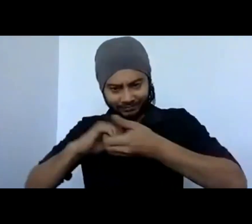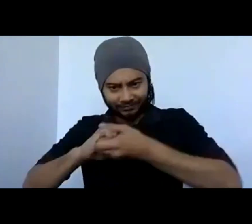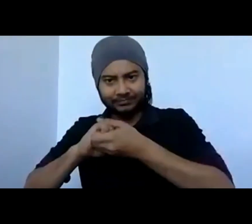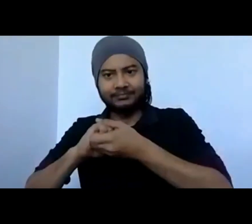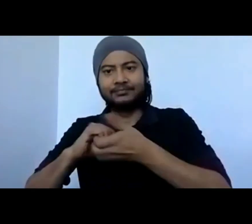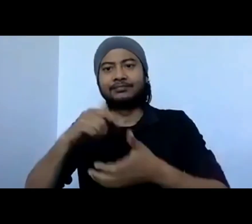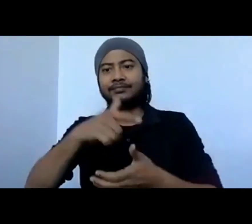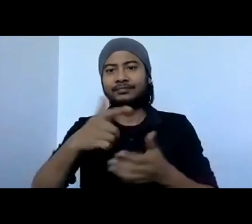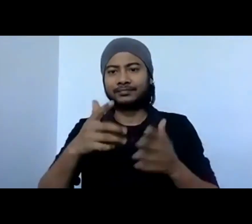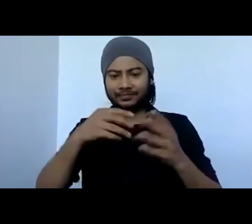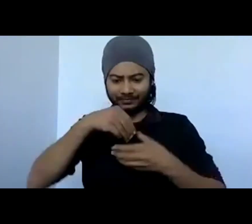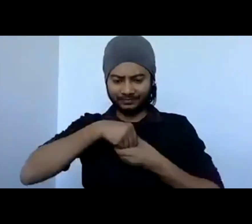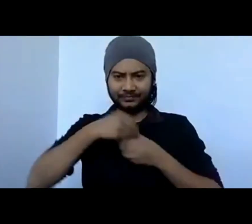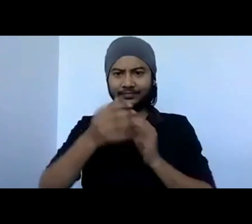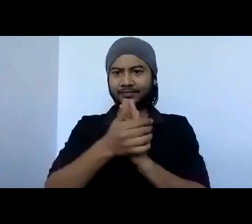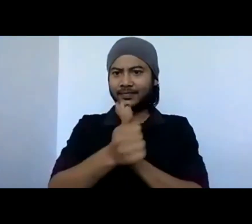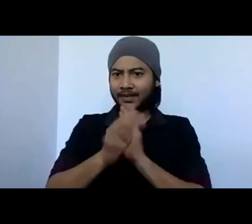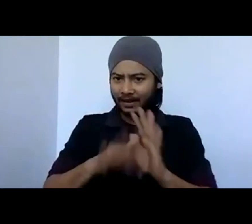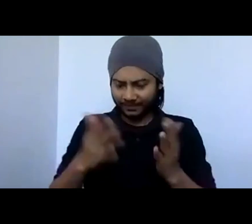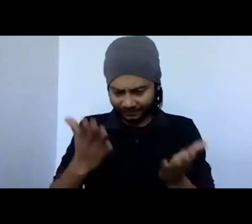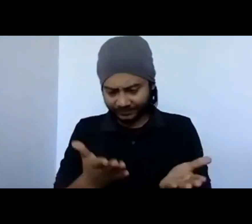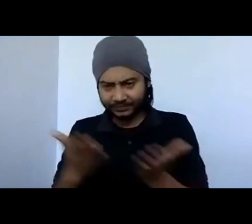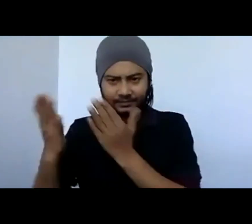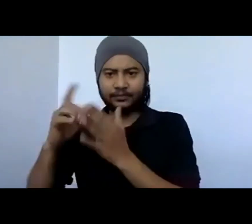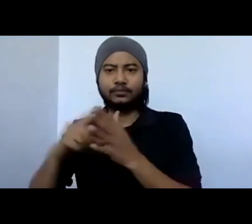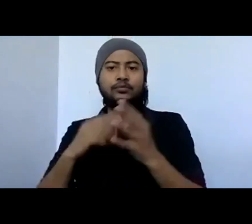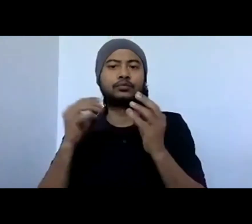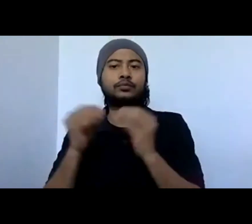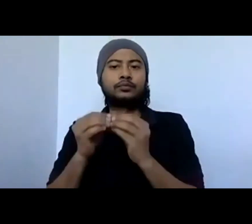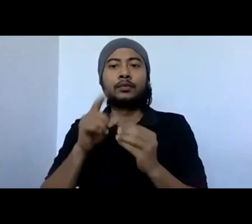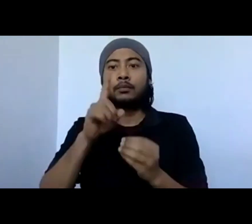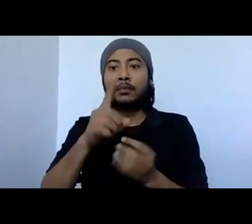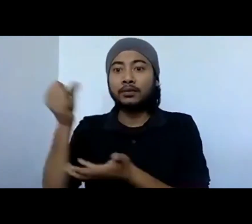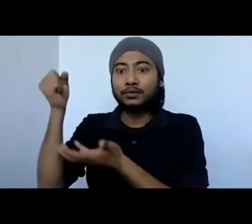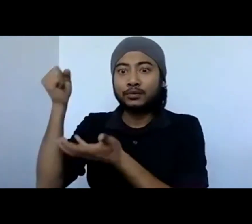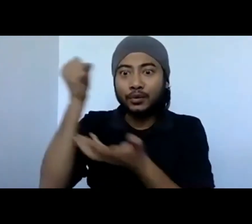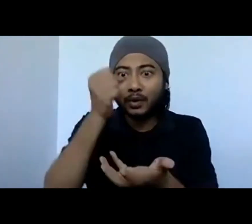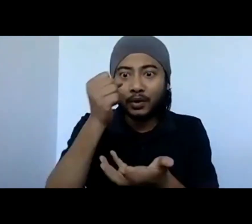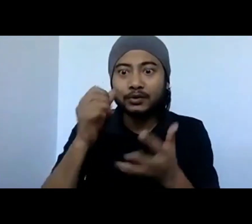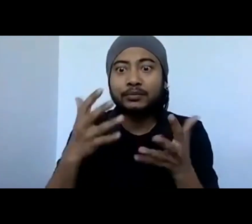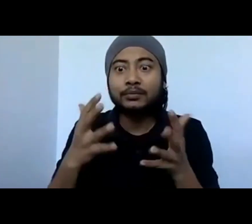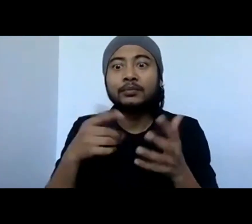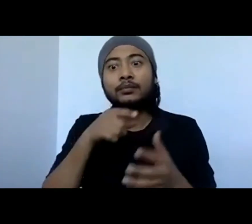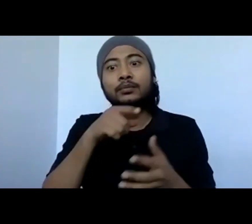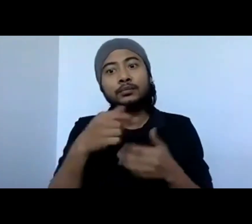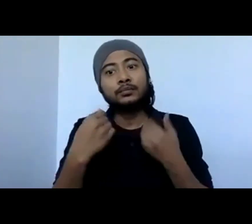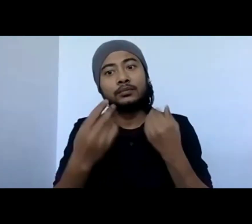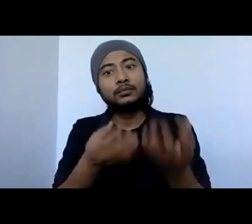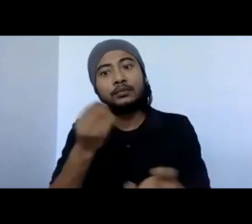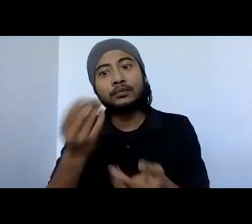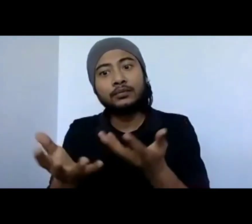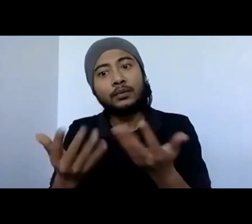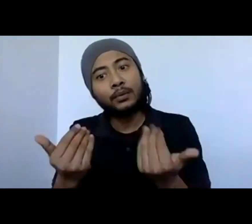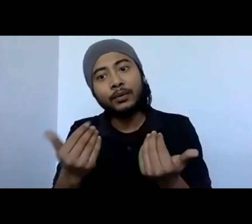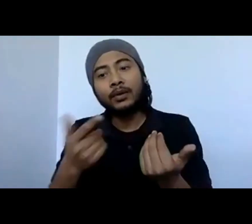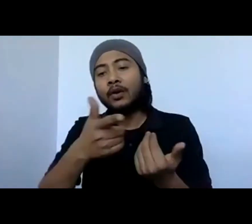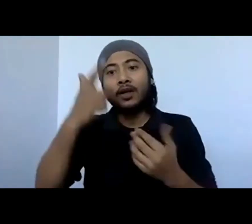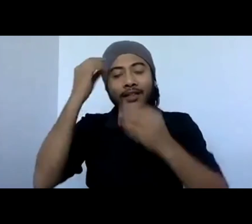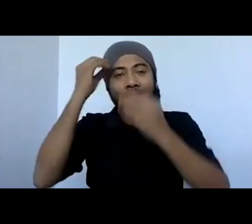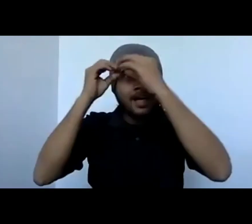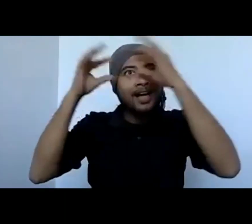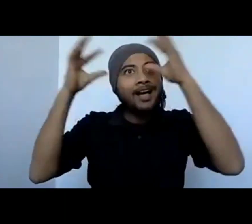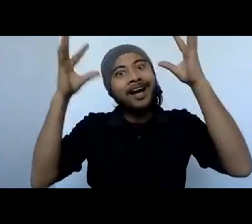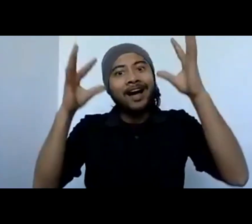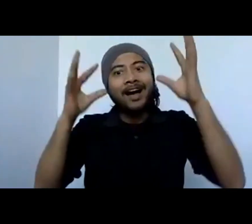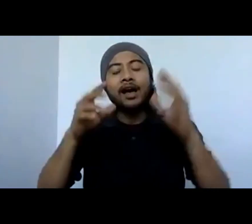all this, do you think it could happen if there's no scholarship program? We cannot just show a dream and leave it, right? So we